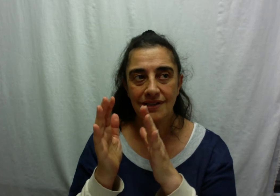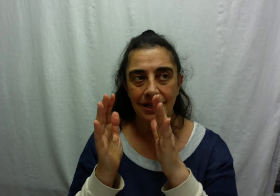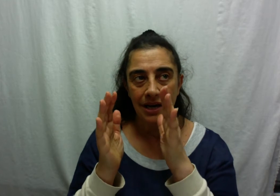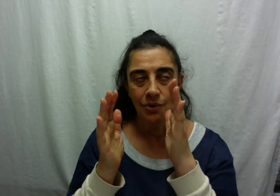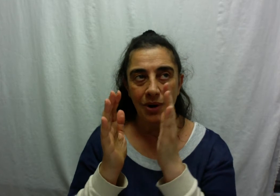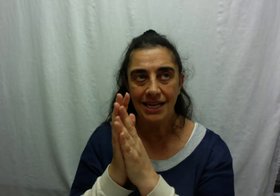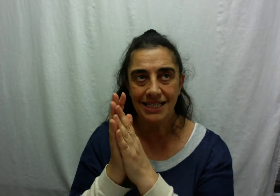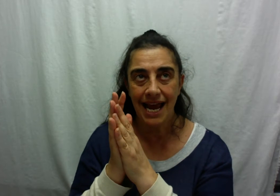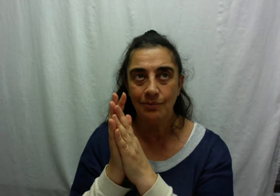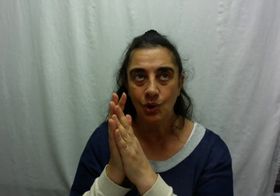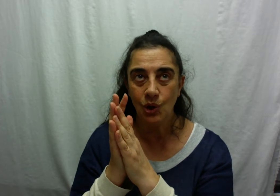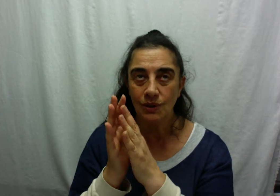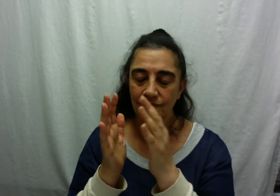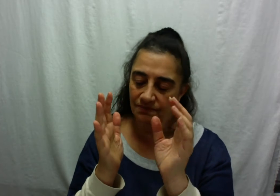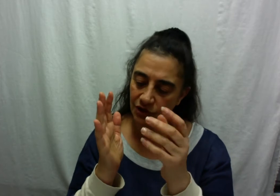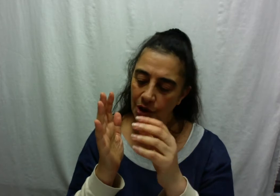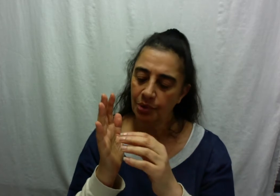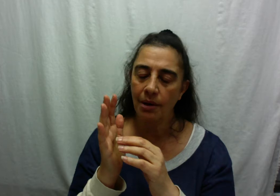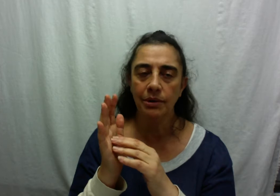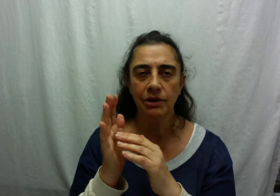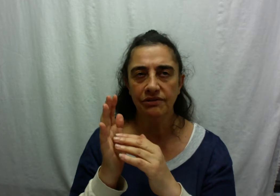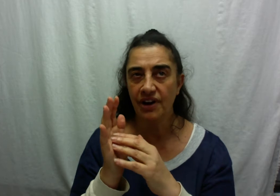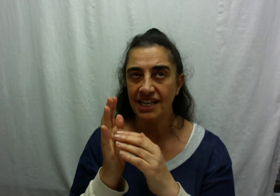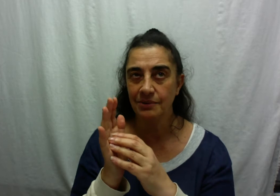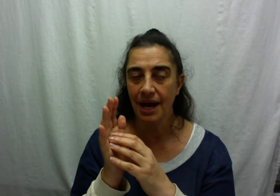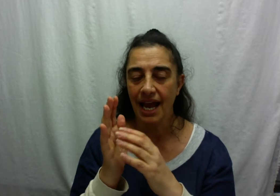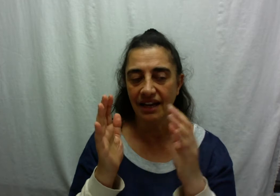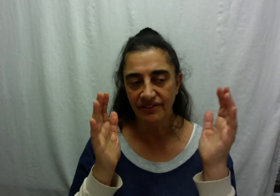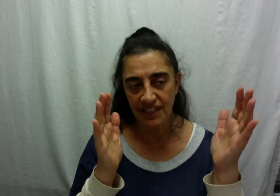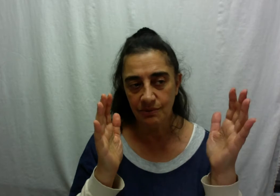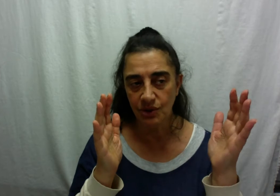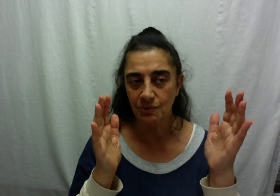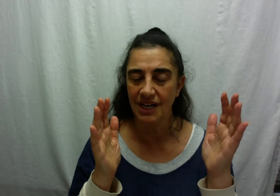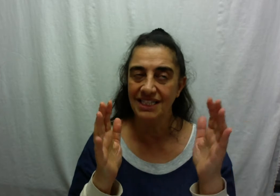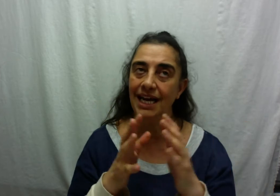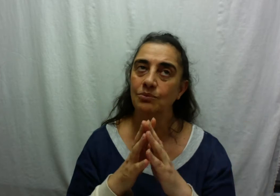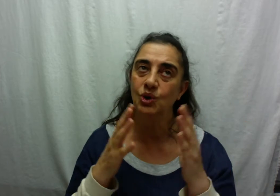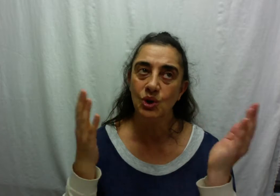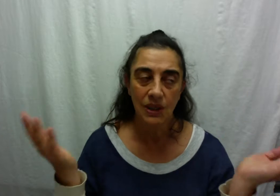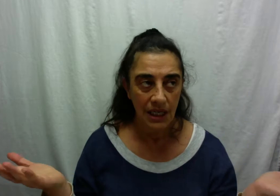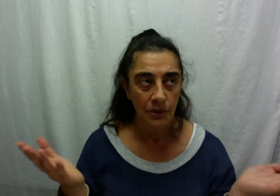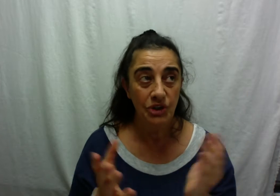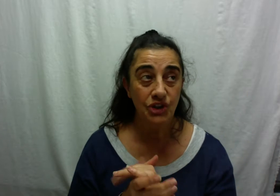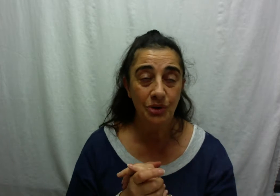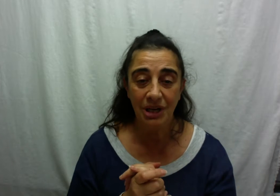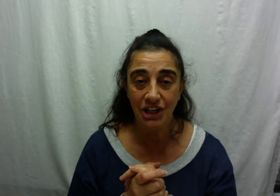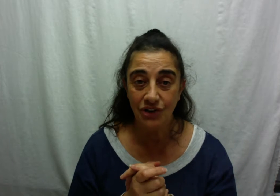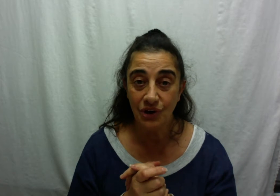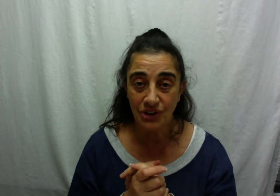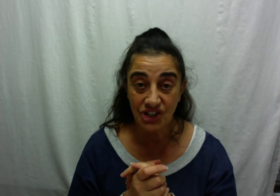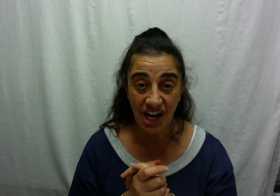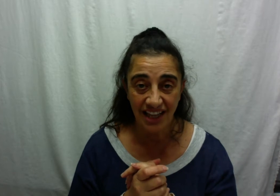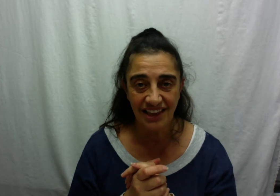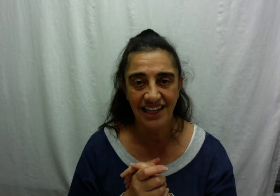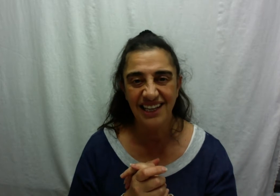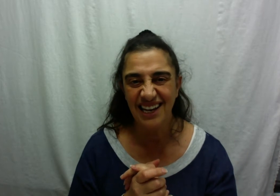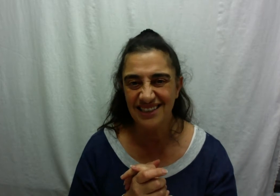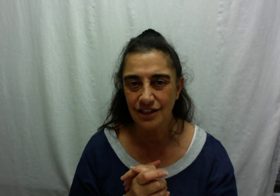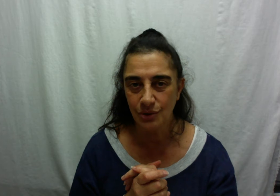one damn wall not a problem you'll find a way if there's more than one damn wall which could be in your own chart then yes you